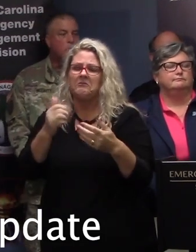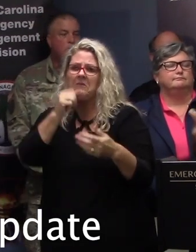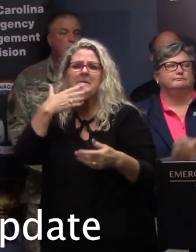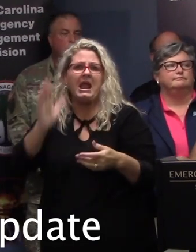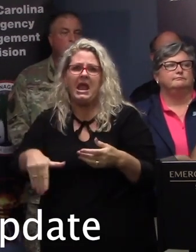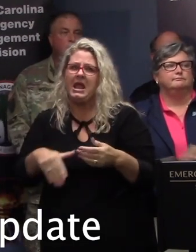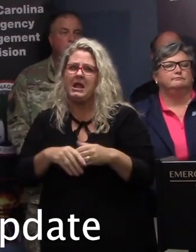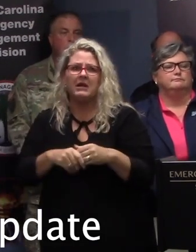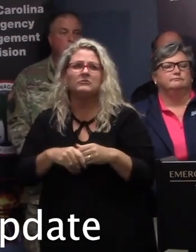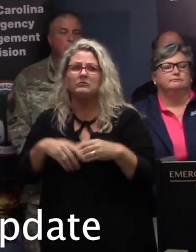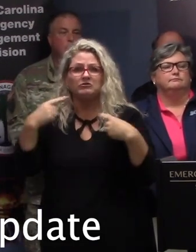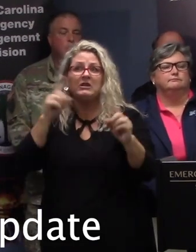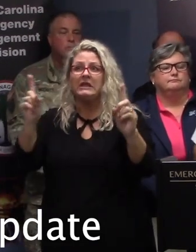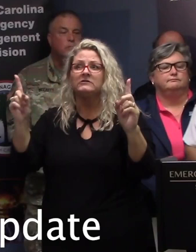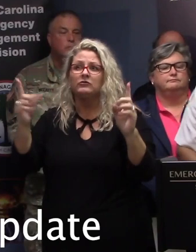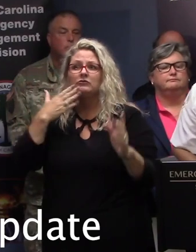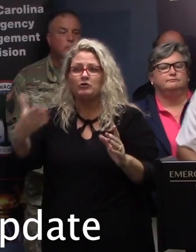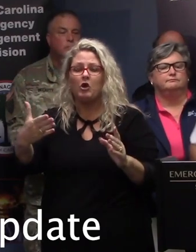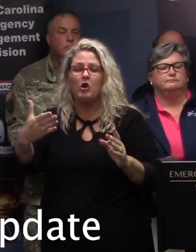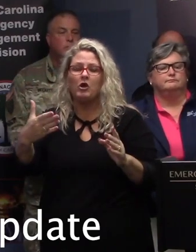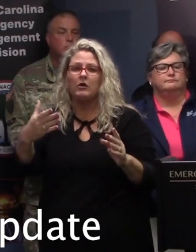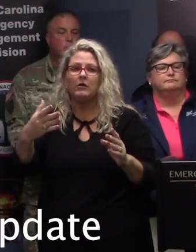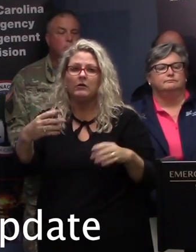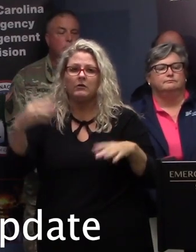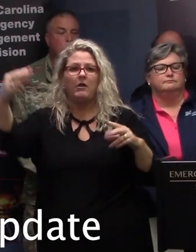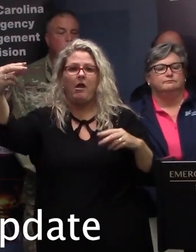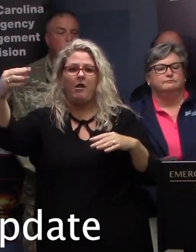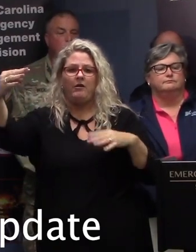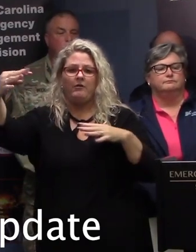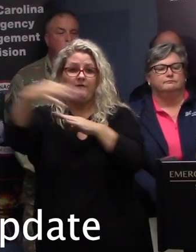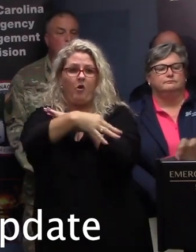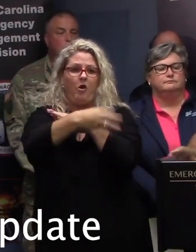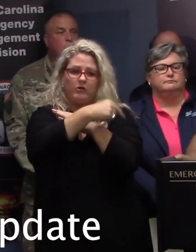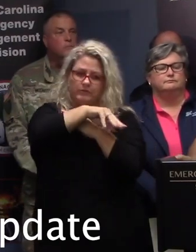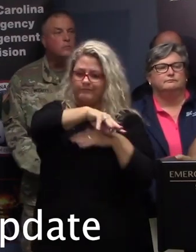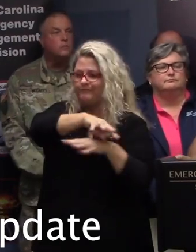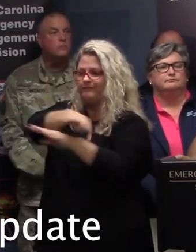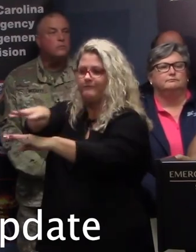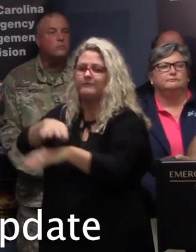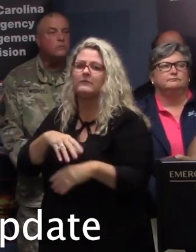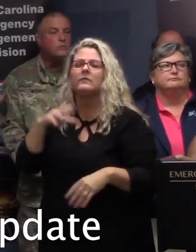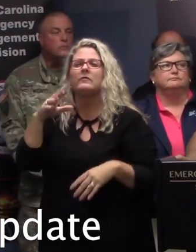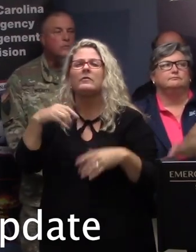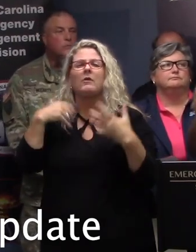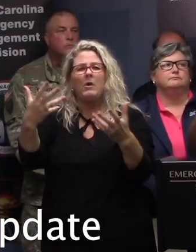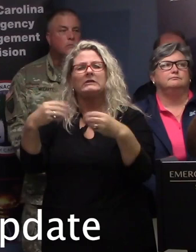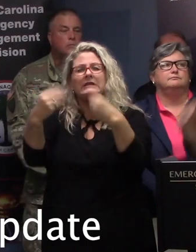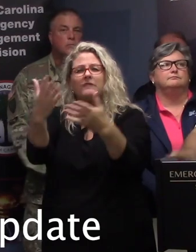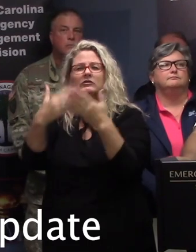it was a very successful operation. And last but not least, I would just like to offer some evacuation